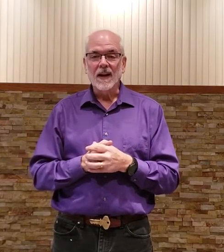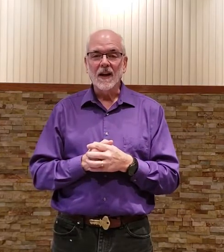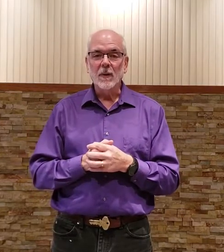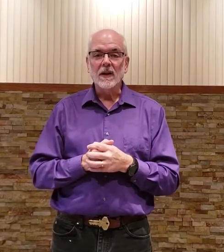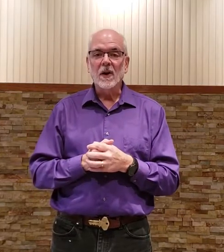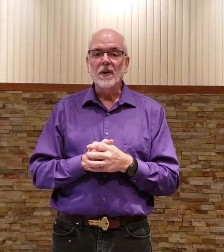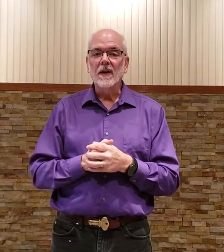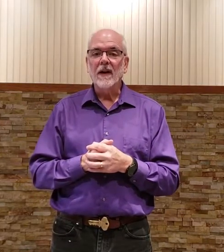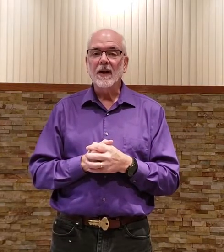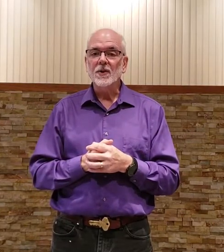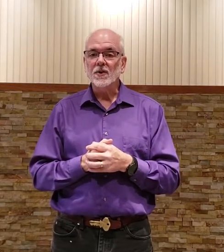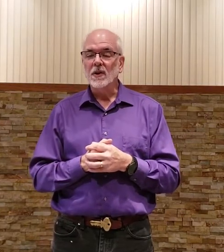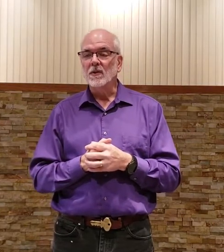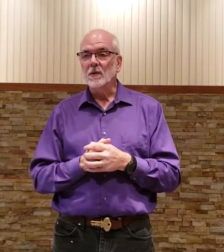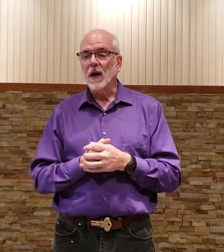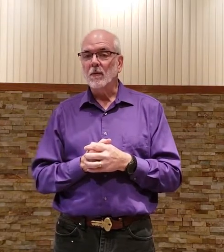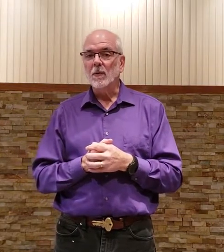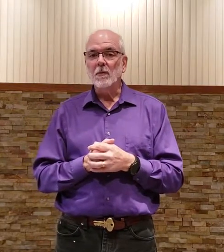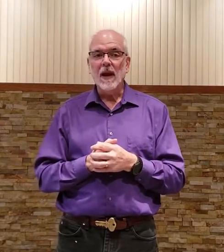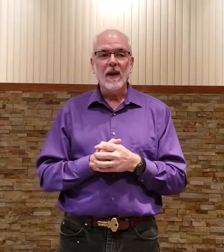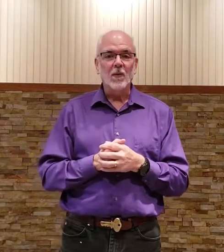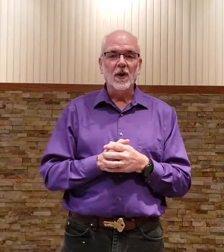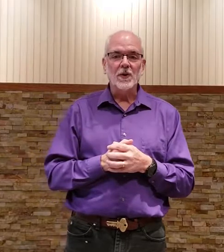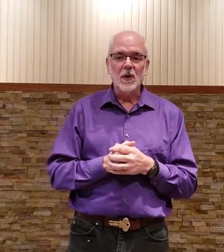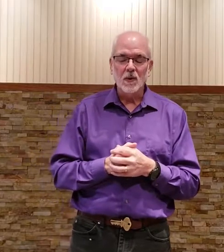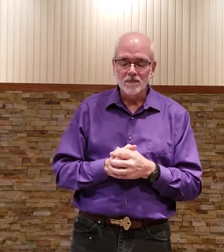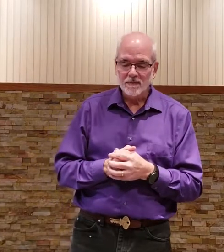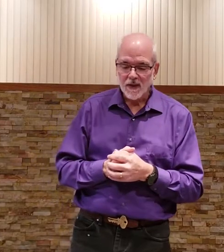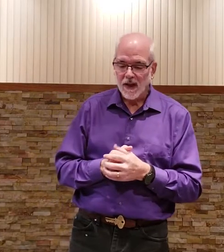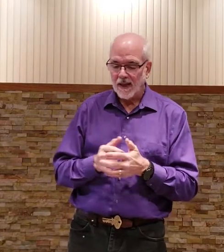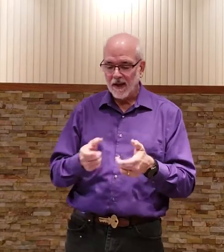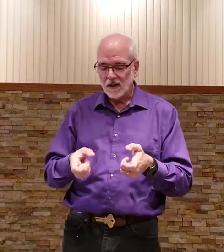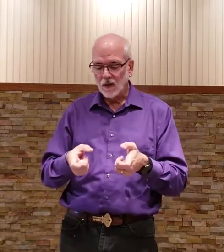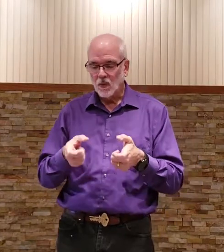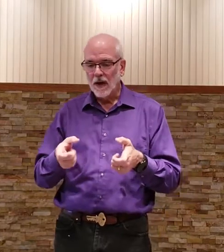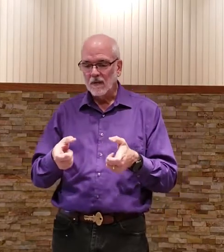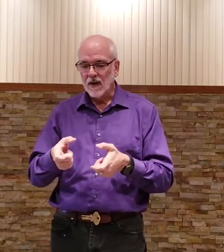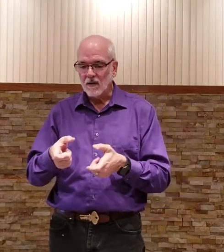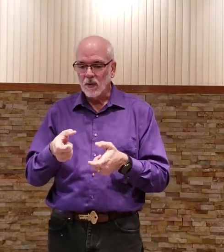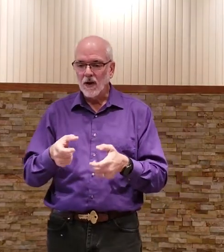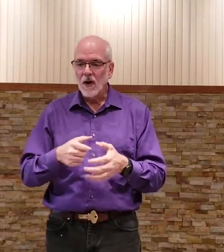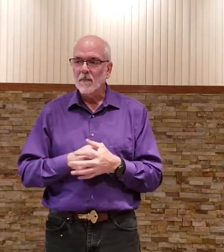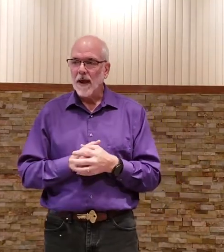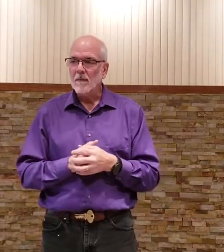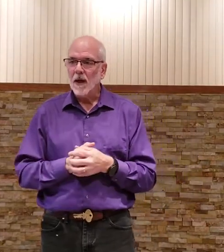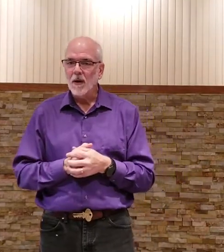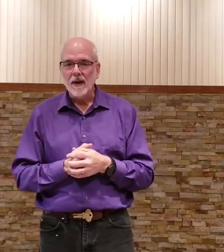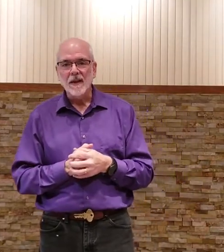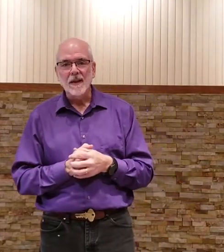anyway it's called the international children's bible you may have one at your home i think it's a little red red hardback bible i think